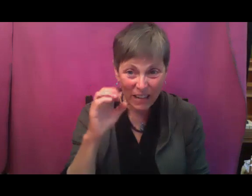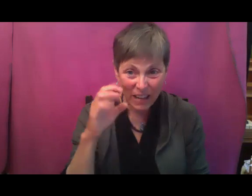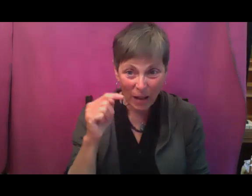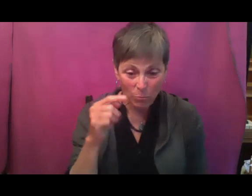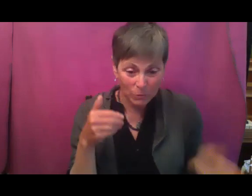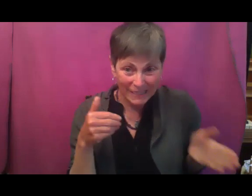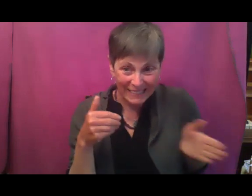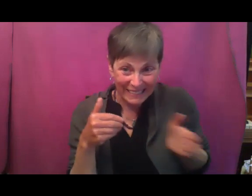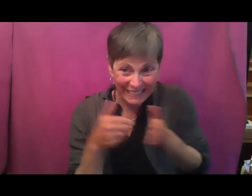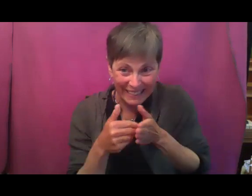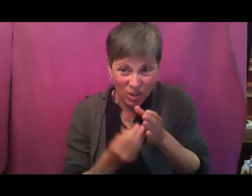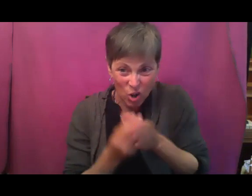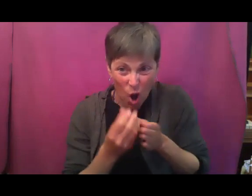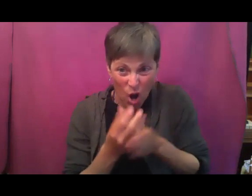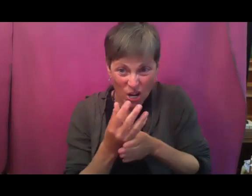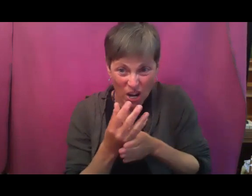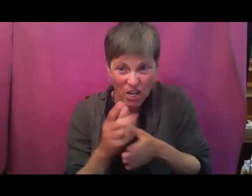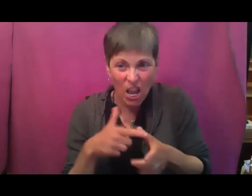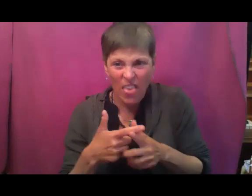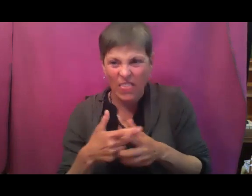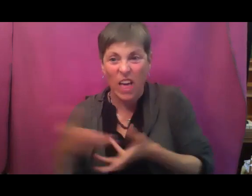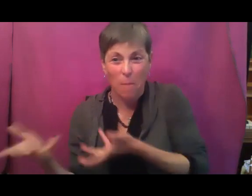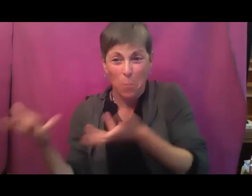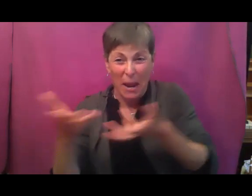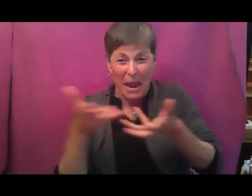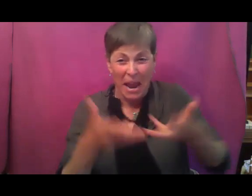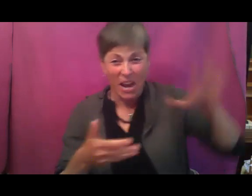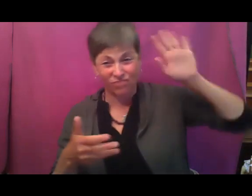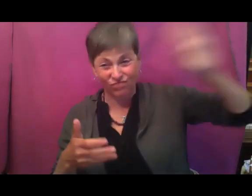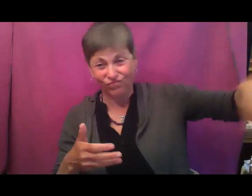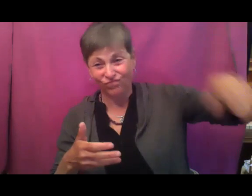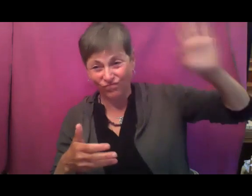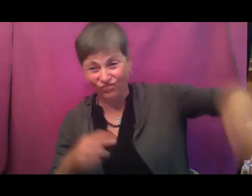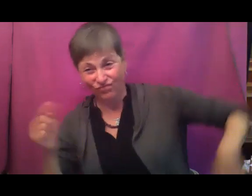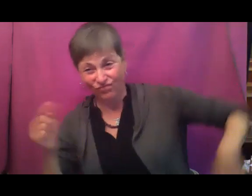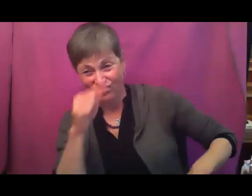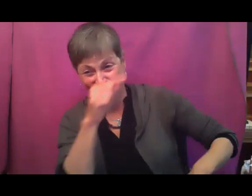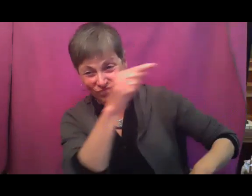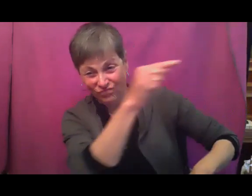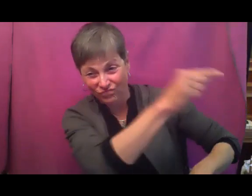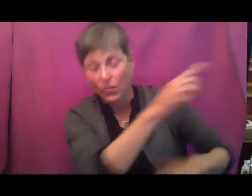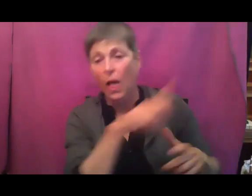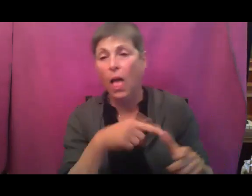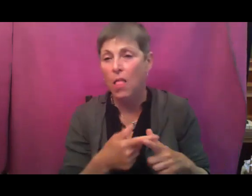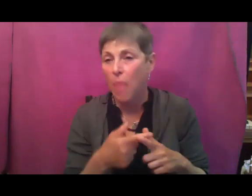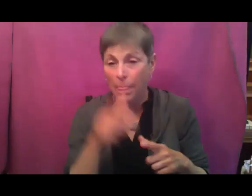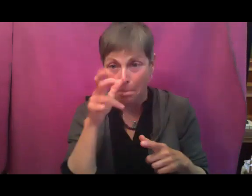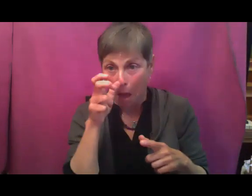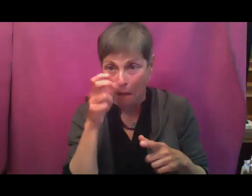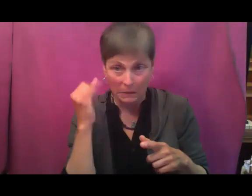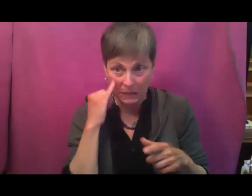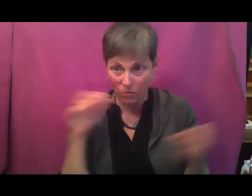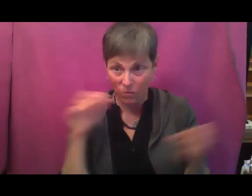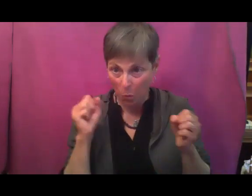would be tempted just to put it in the hedgerow or somewhere well away. So those cucumber beetles are overwintering as far away from your garden